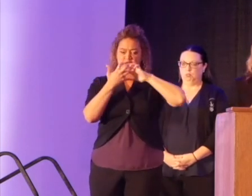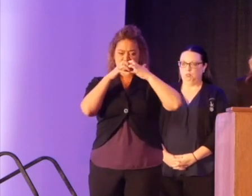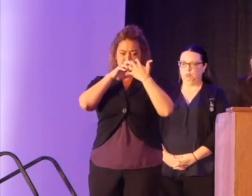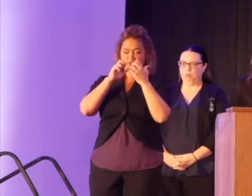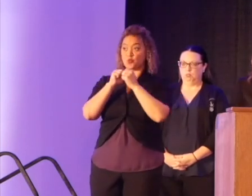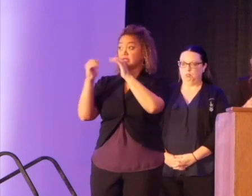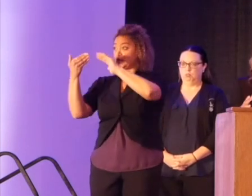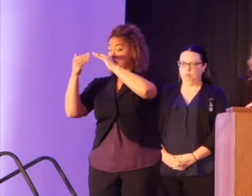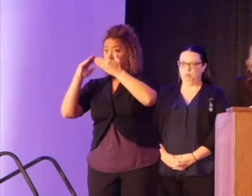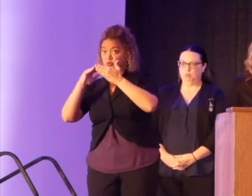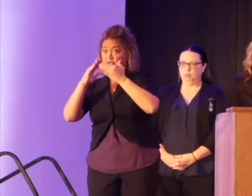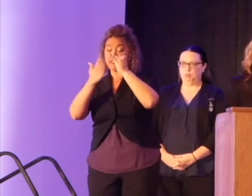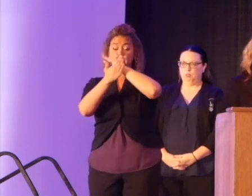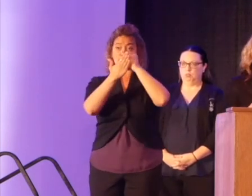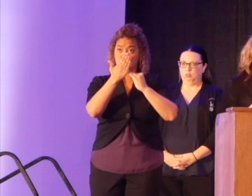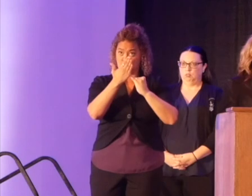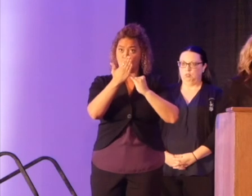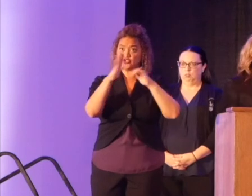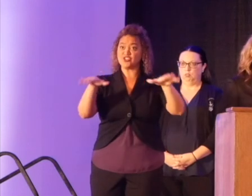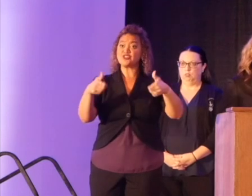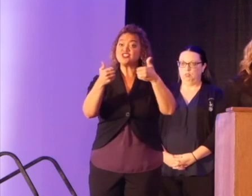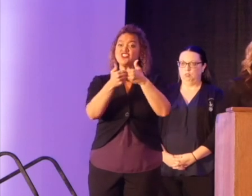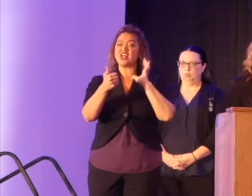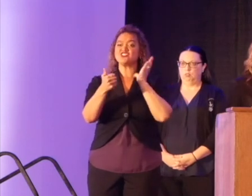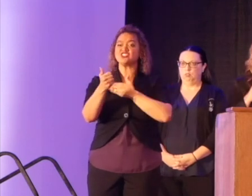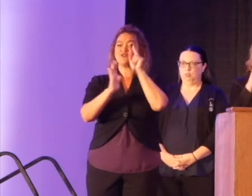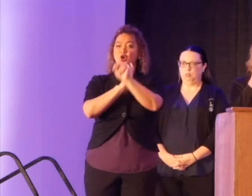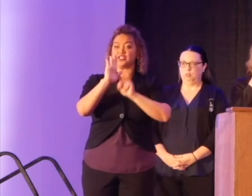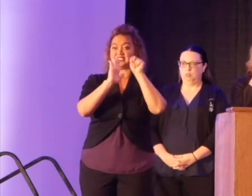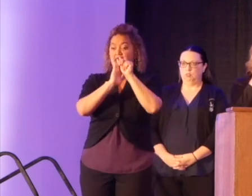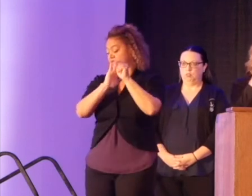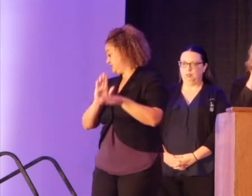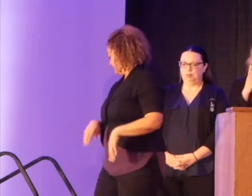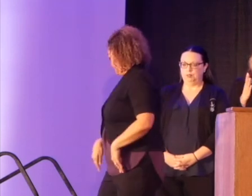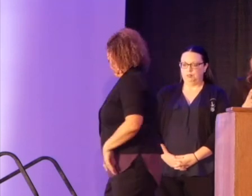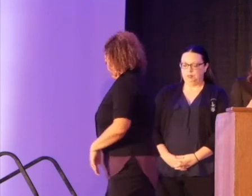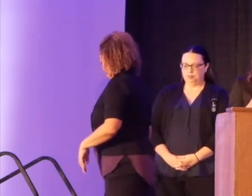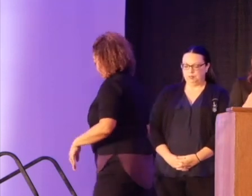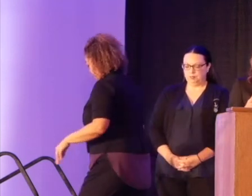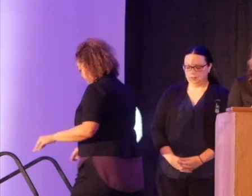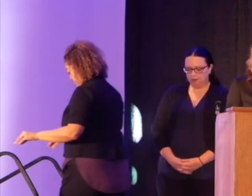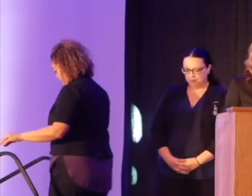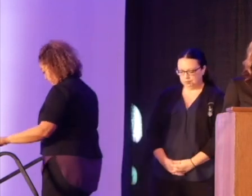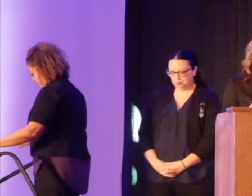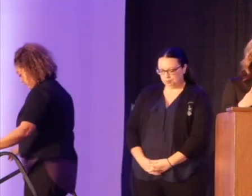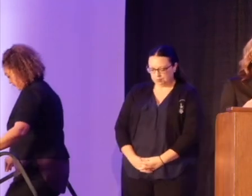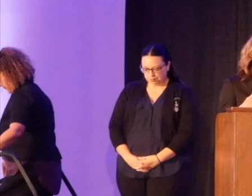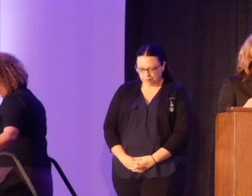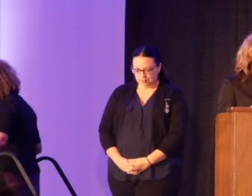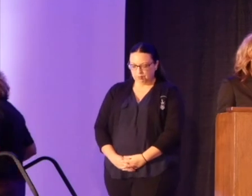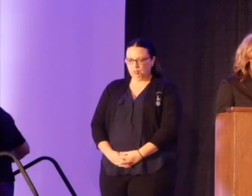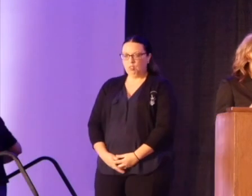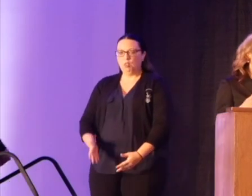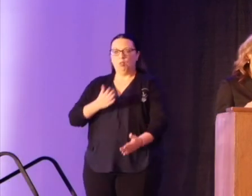community, the arts, and the challenges of our time. Thus began my interest in working in the